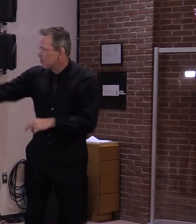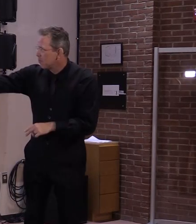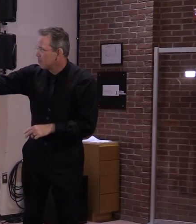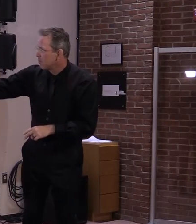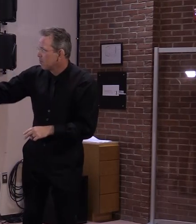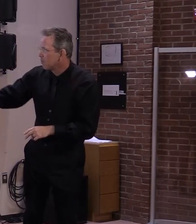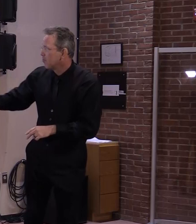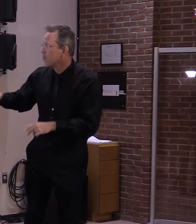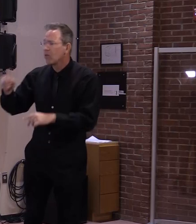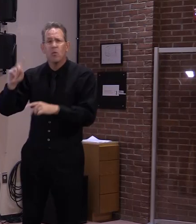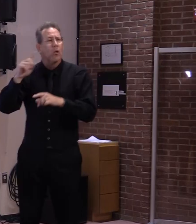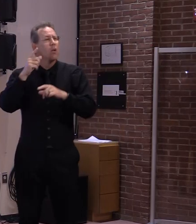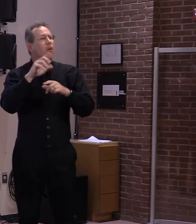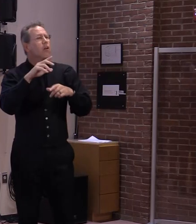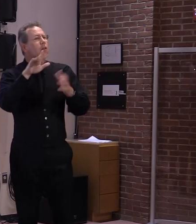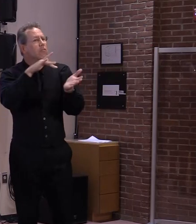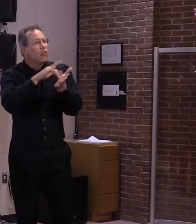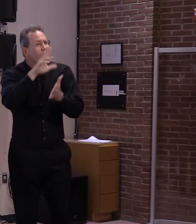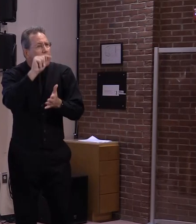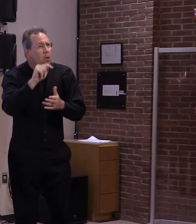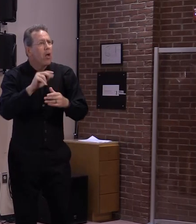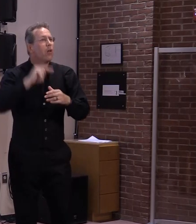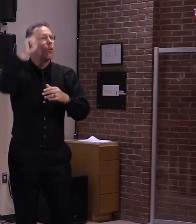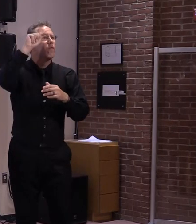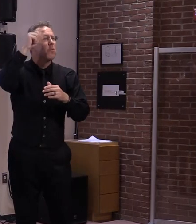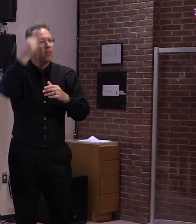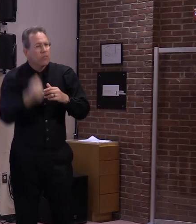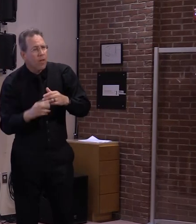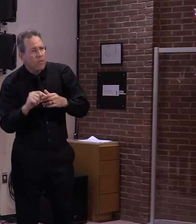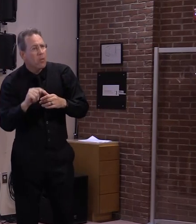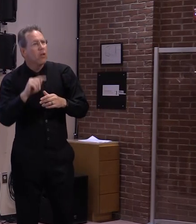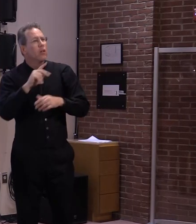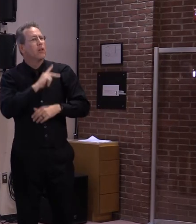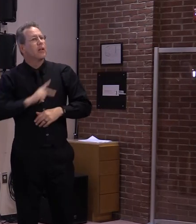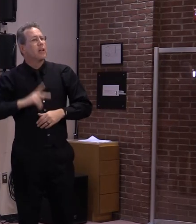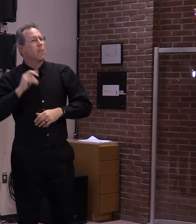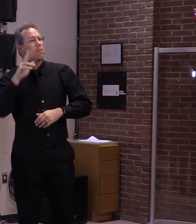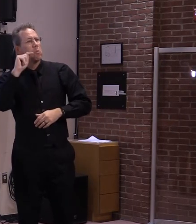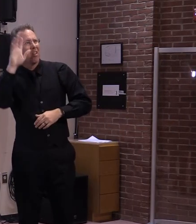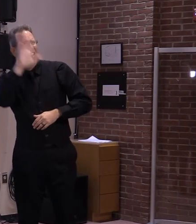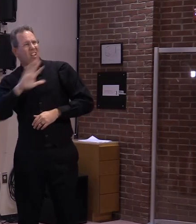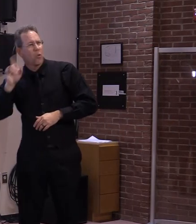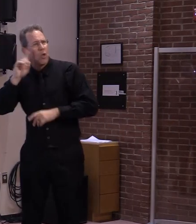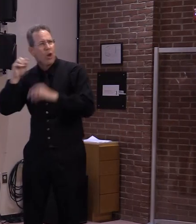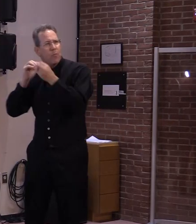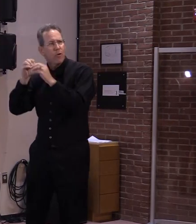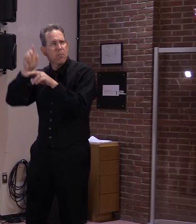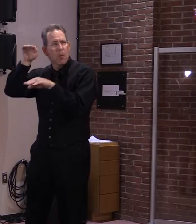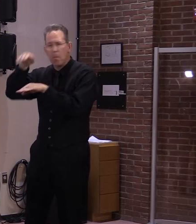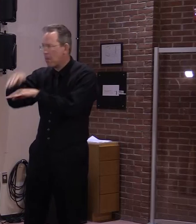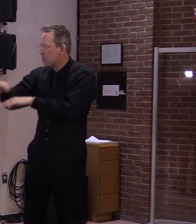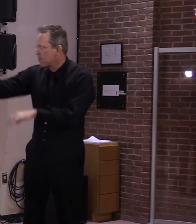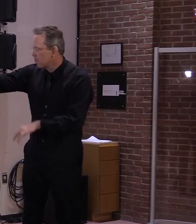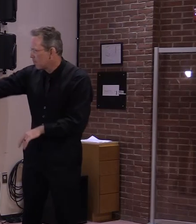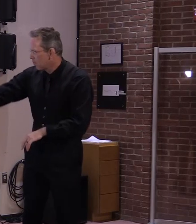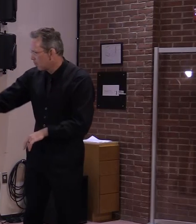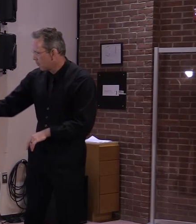seeing cases trending down. And Grand Isle and Addison counties this week did not report a single case.